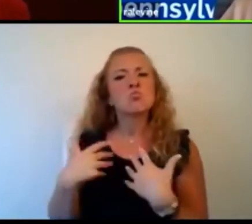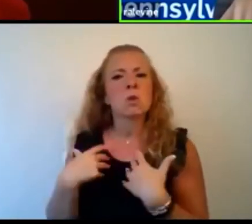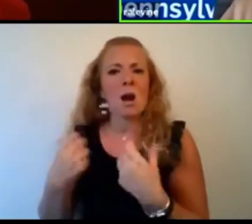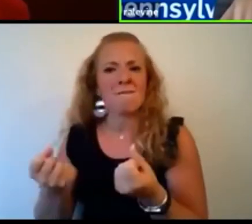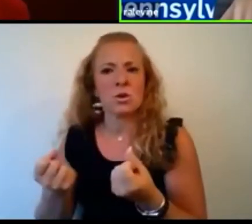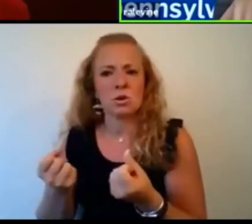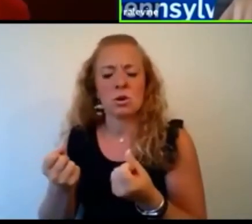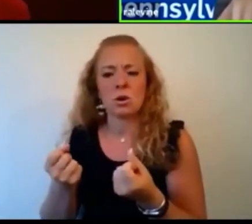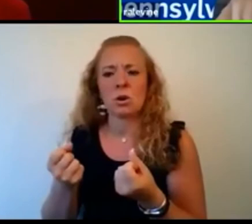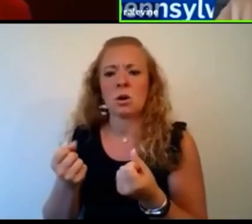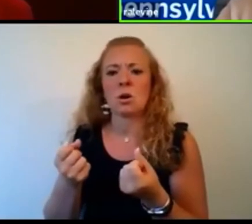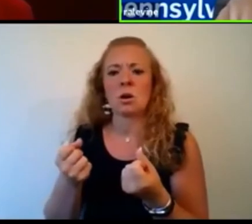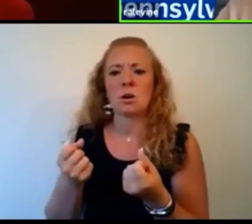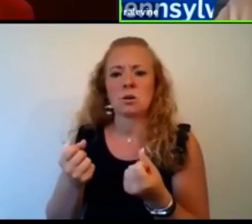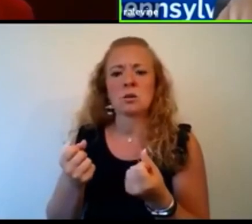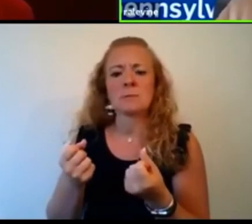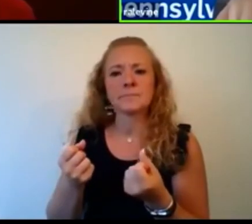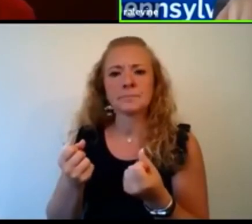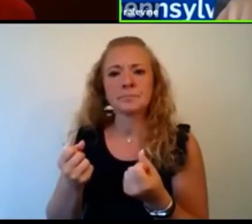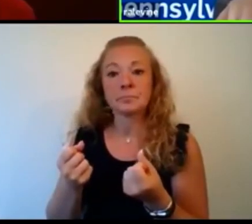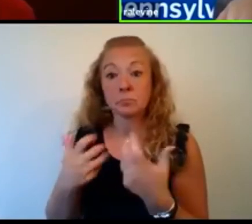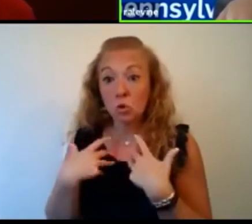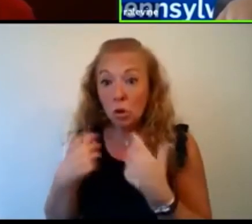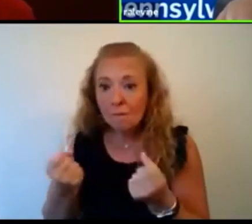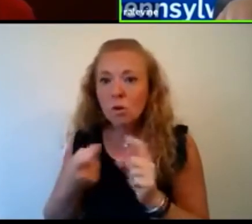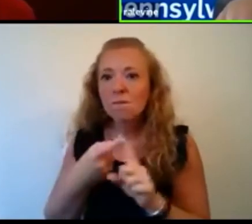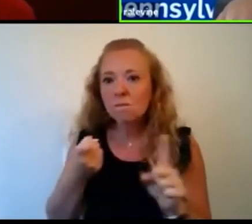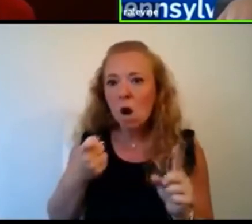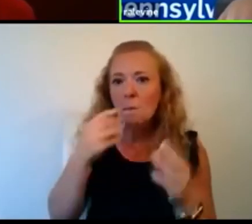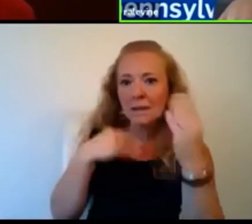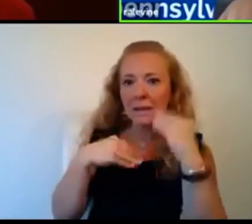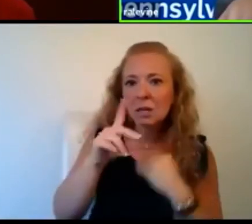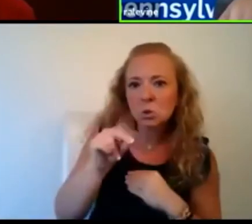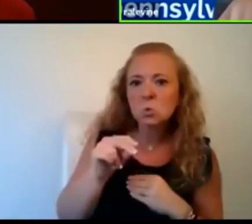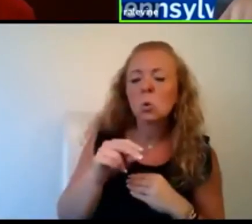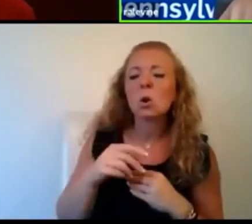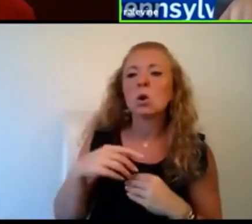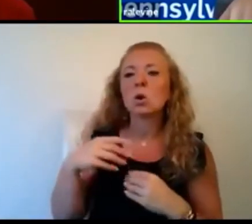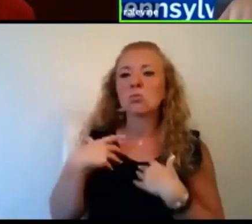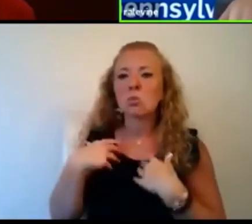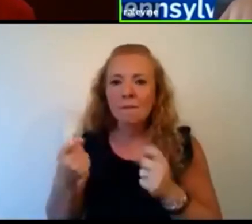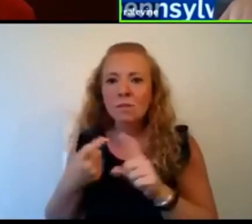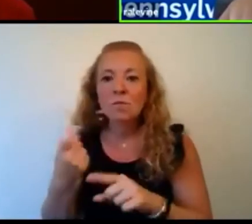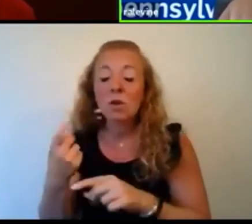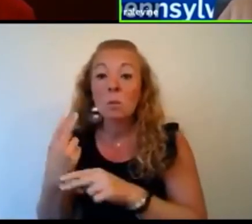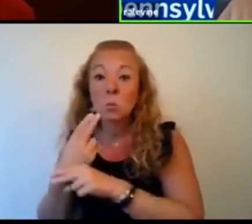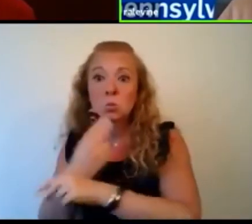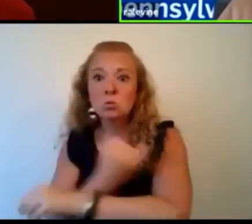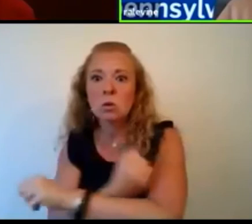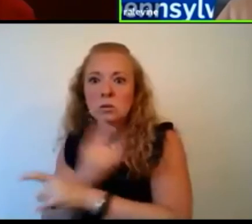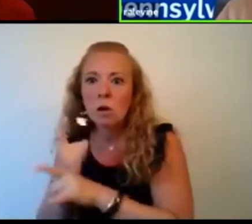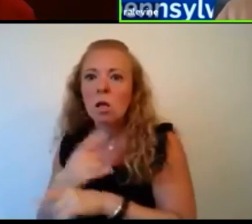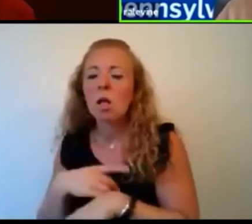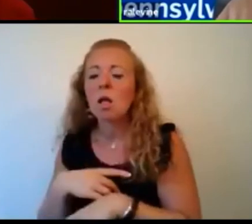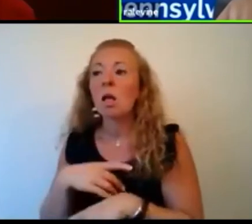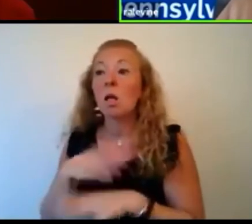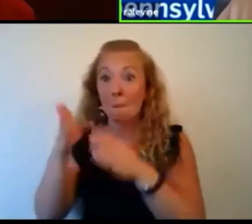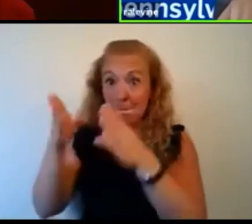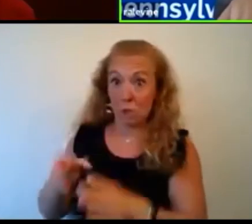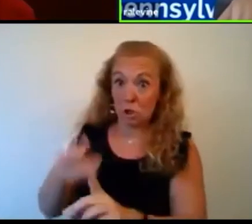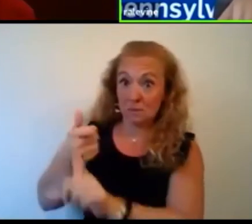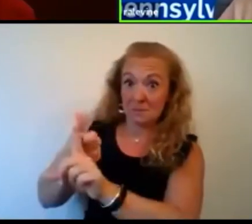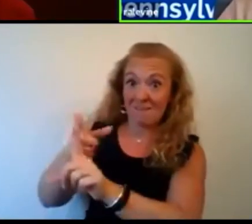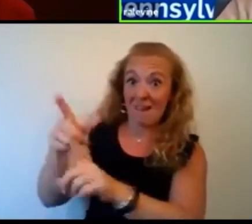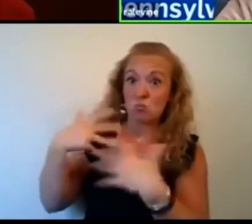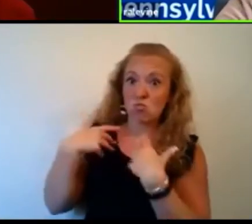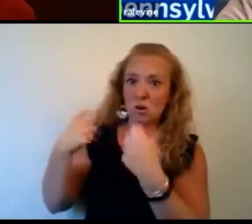a, it's a recovery from anorexia nervosa or bulimia nervosa or from substance use disorder. So the person has to recover, but you